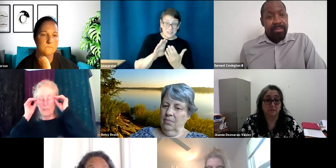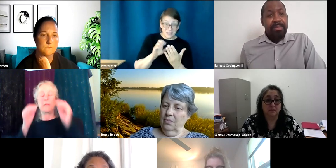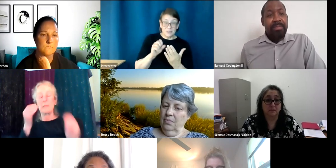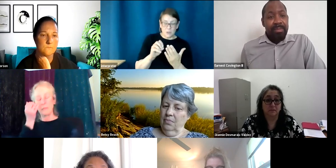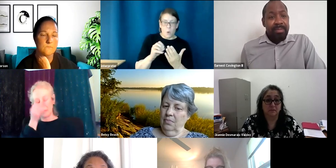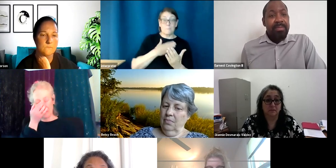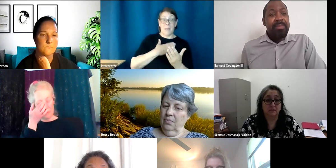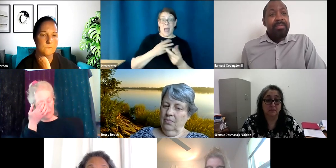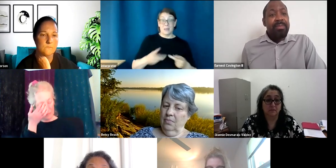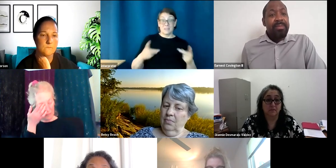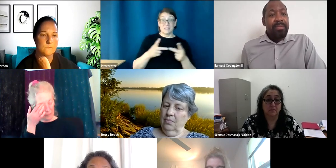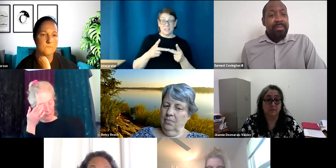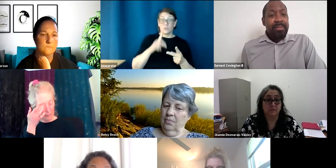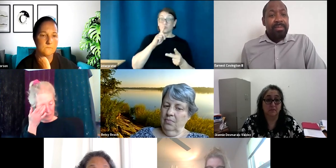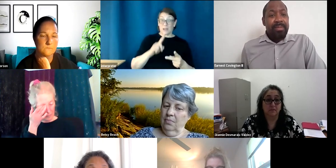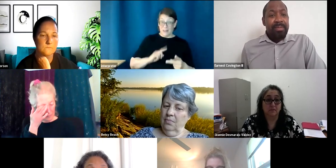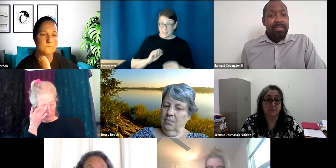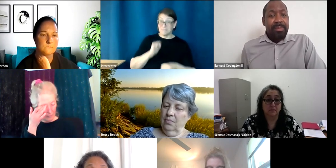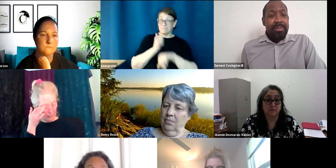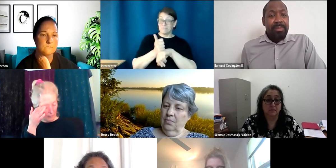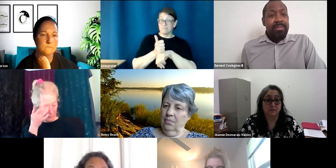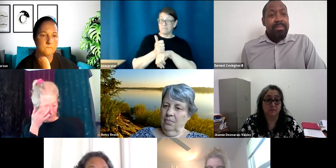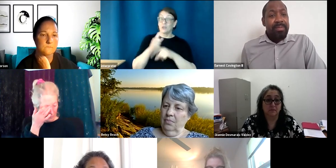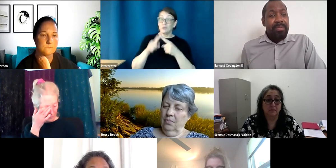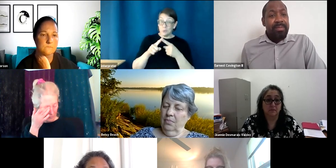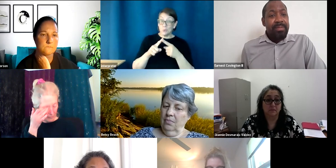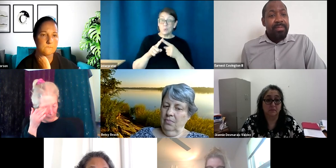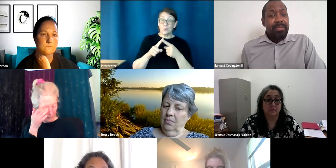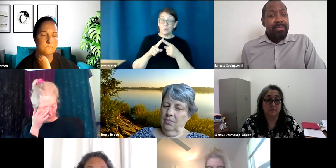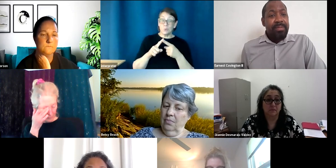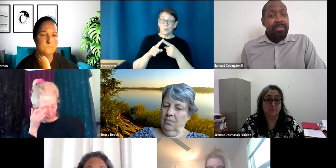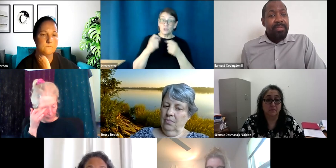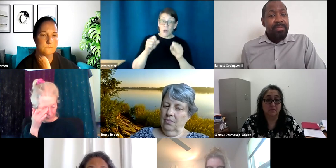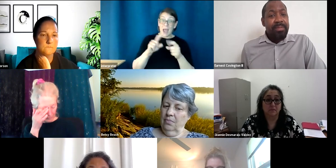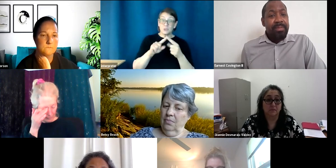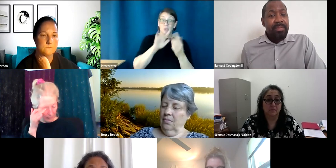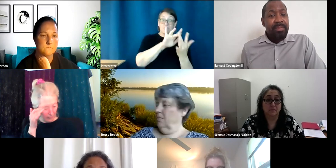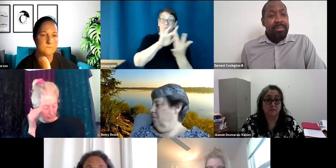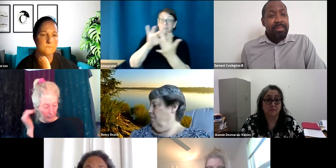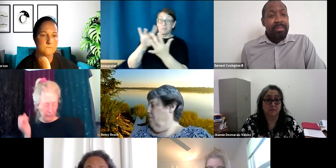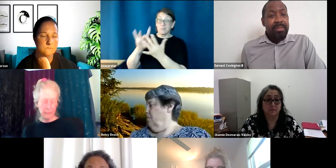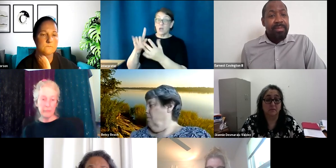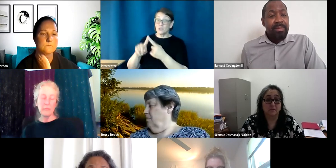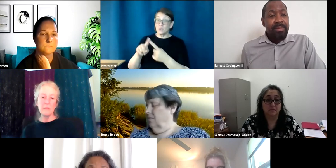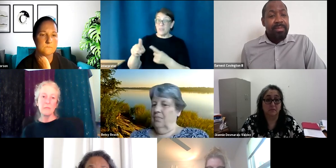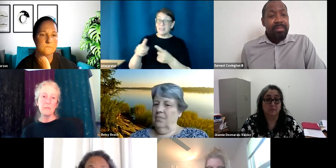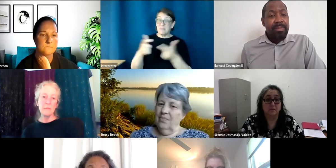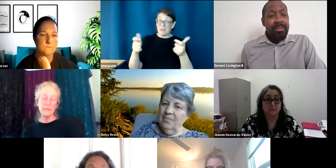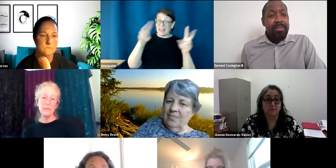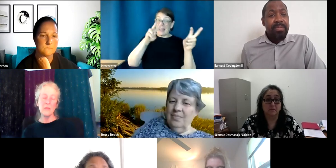position was newly created, uh, to try, try and get to some of these really substantive issues that have been